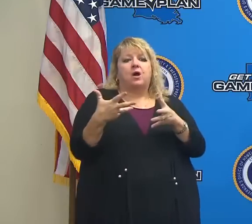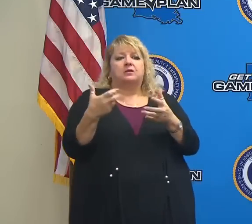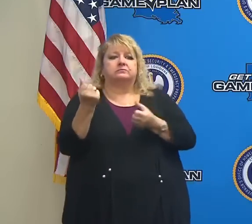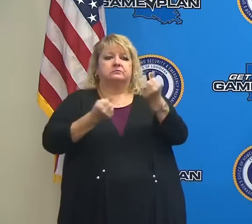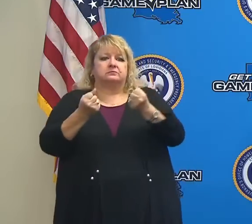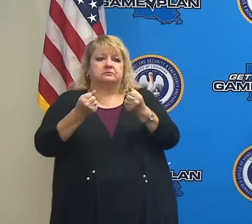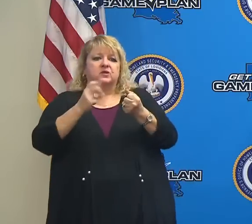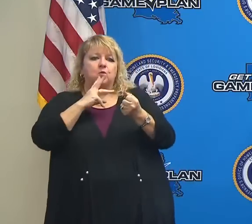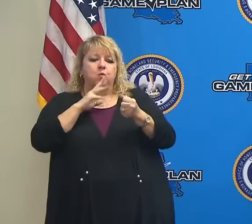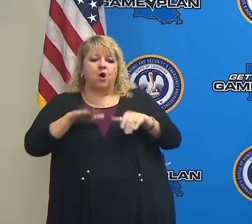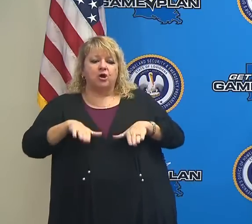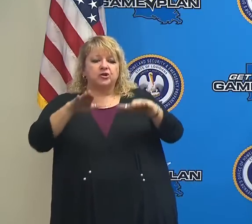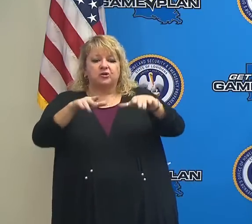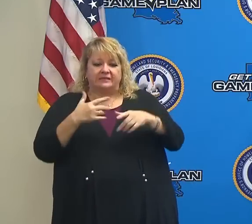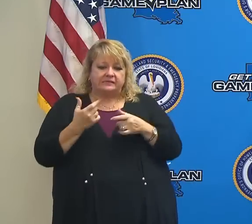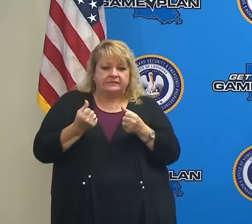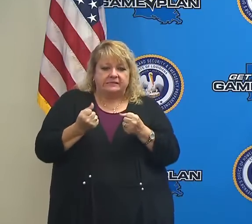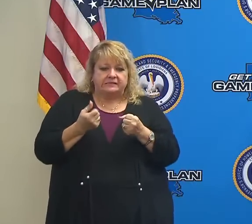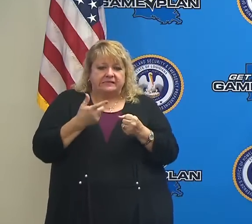high water.